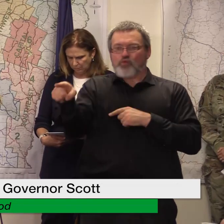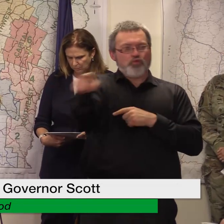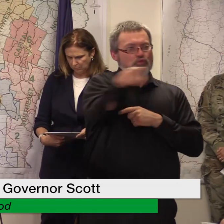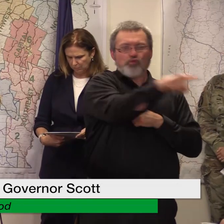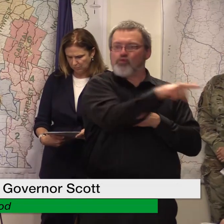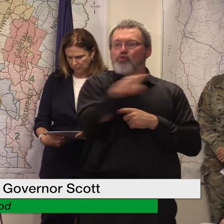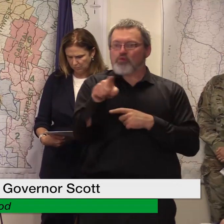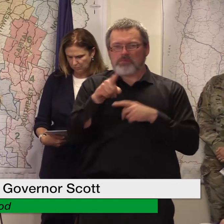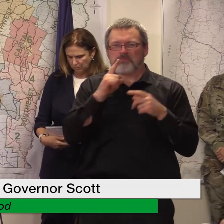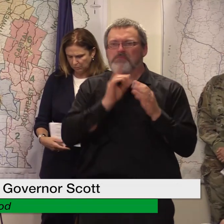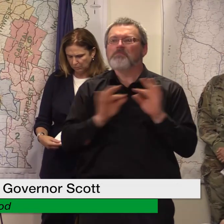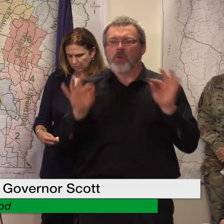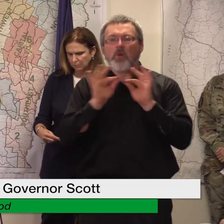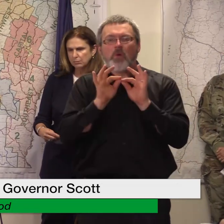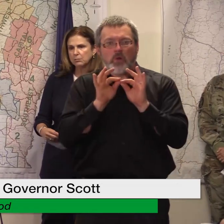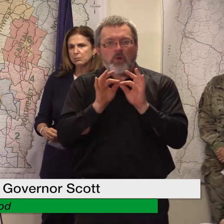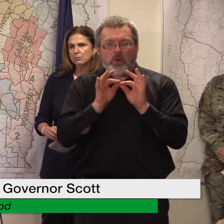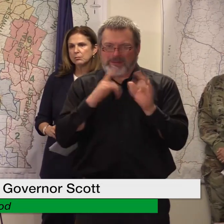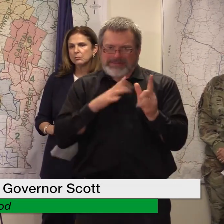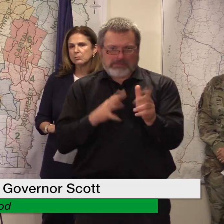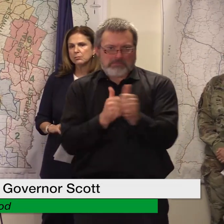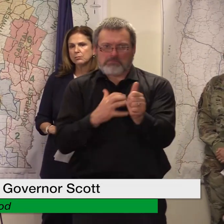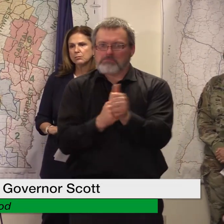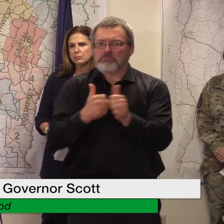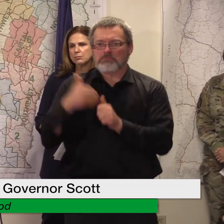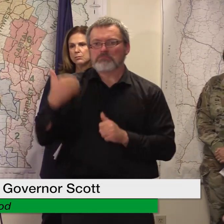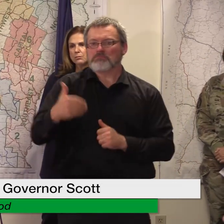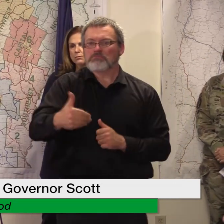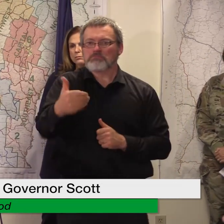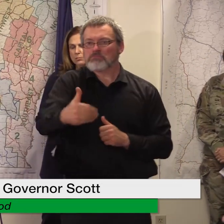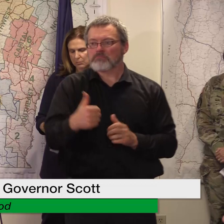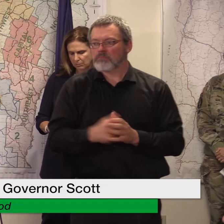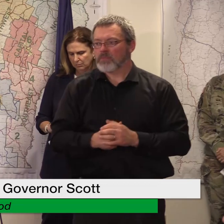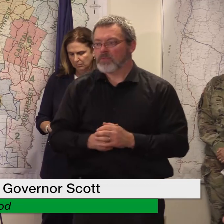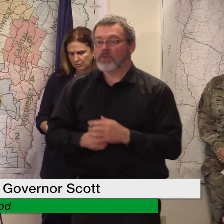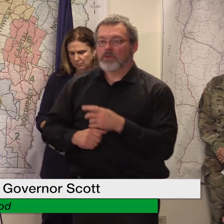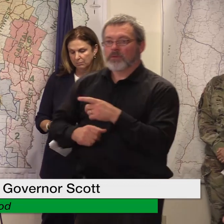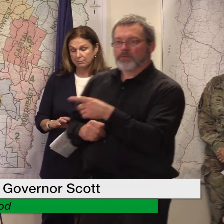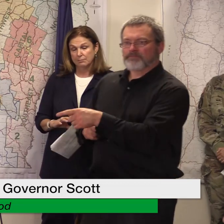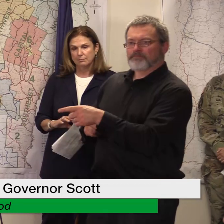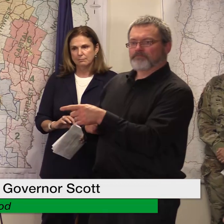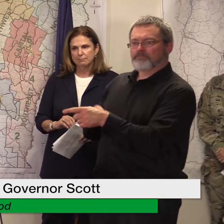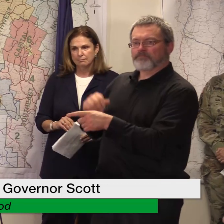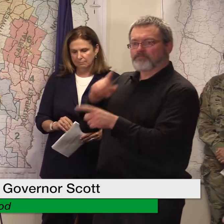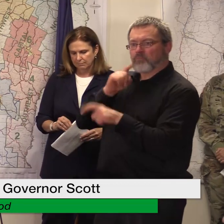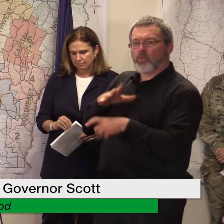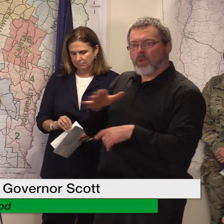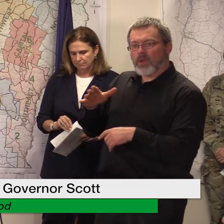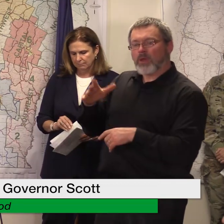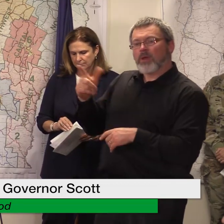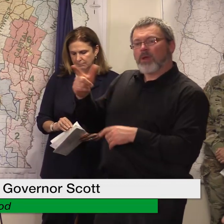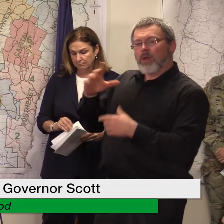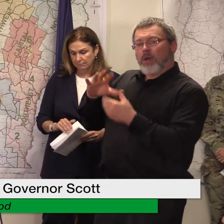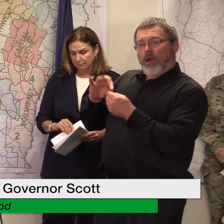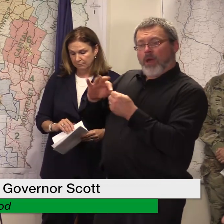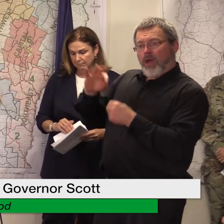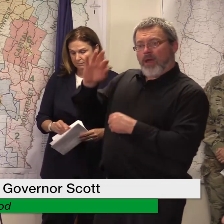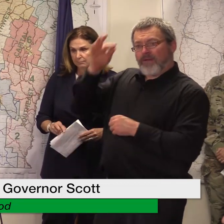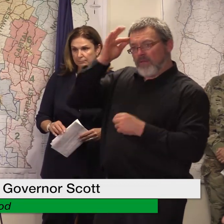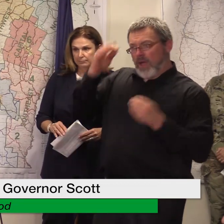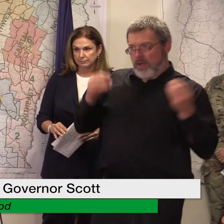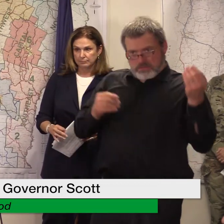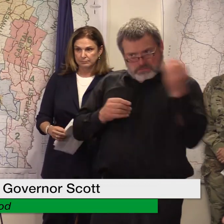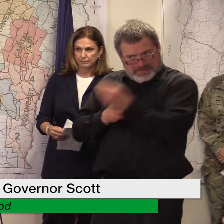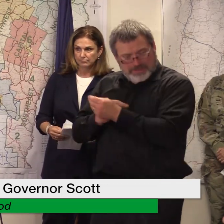to be challenging for them as well is there a precedent for congress to give estate money for business grants obviously there's closing precedent i